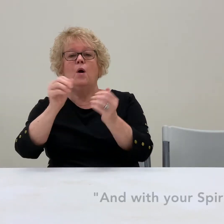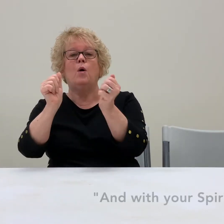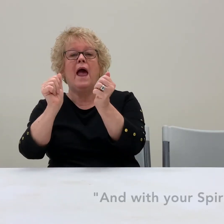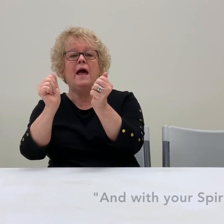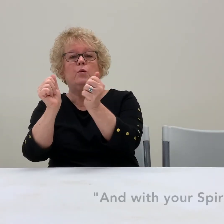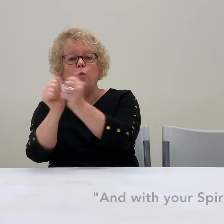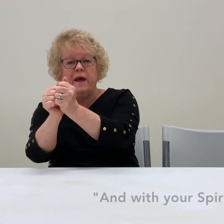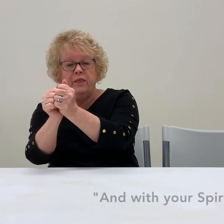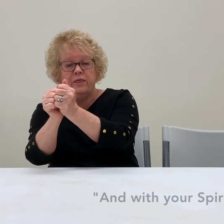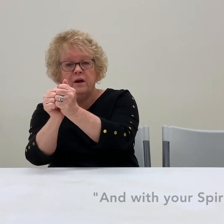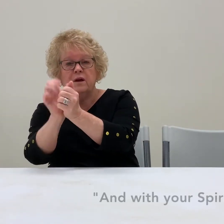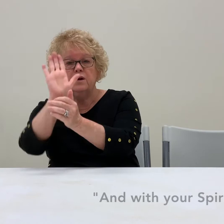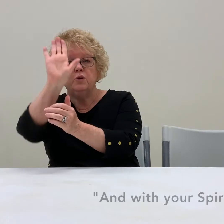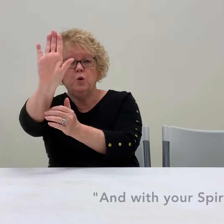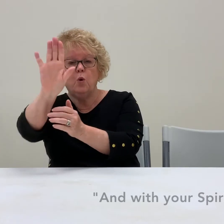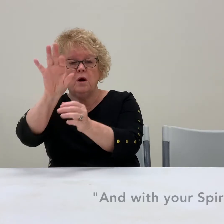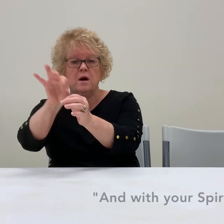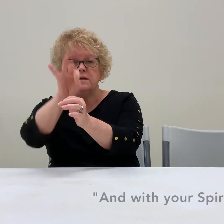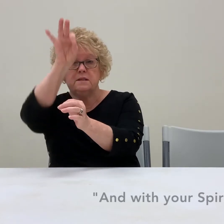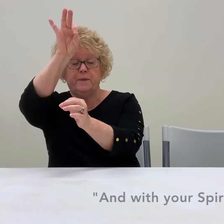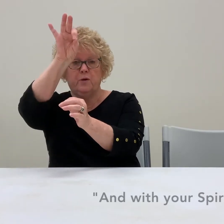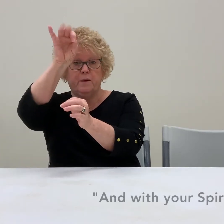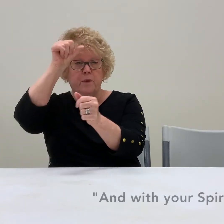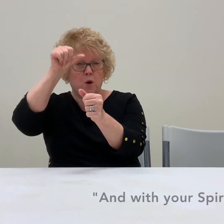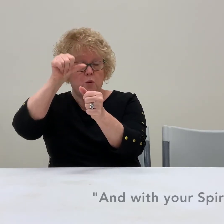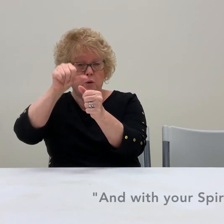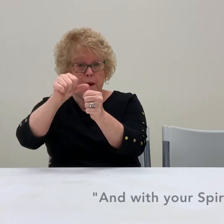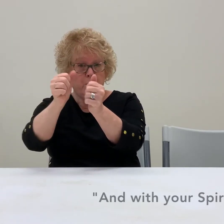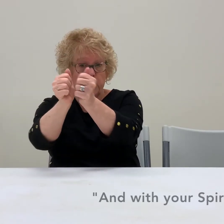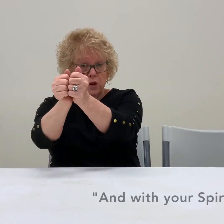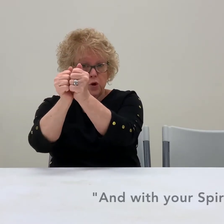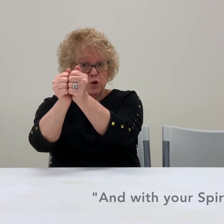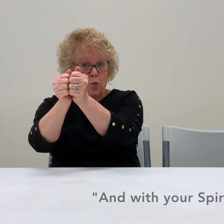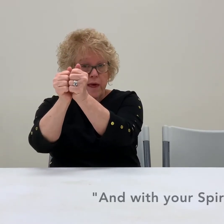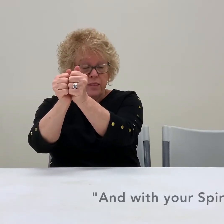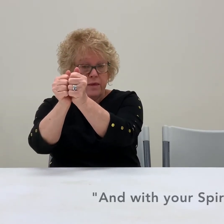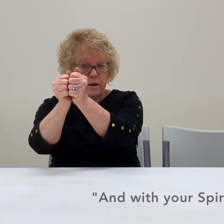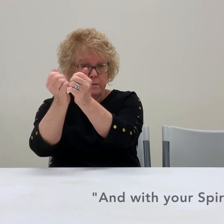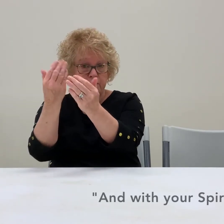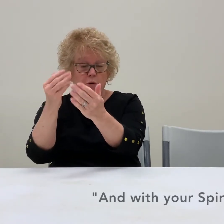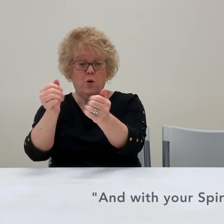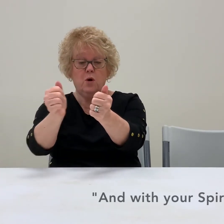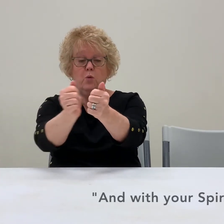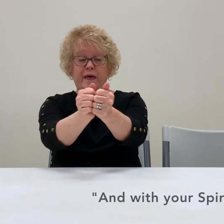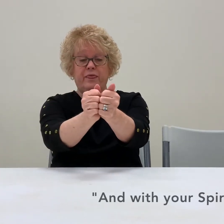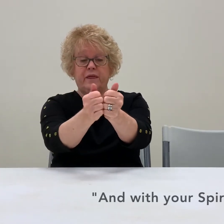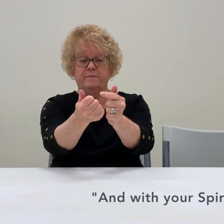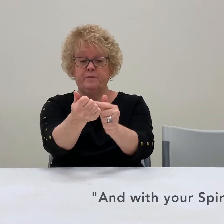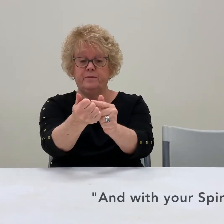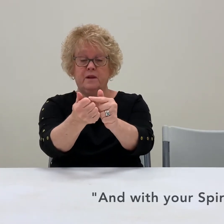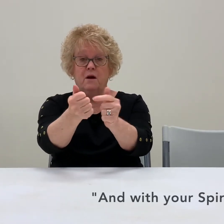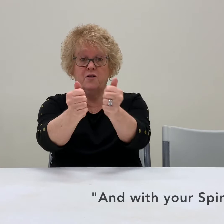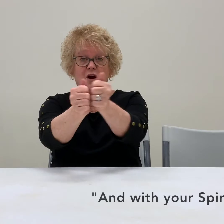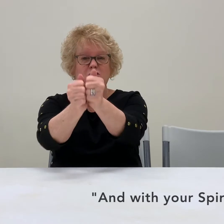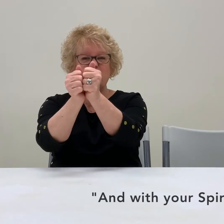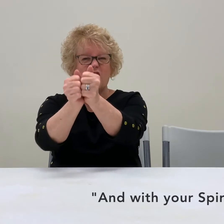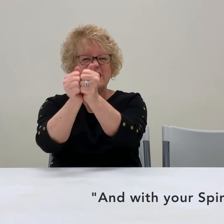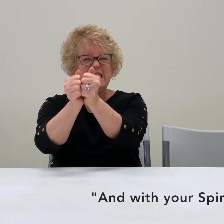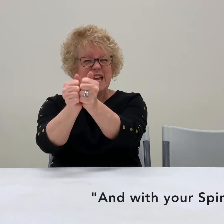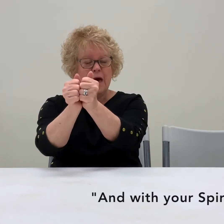And with your spirit. Remember, we learned with before, with, our knuckles are together.